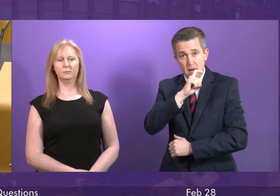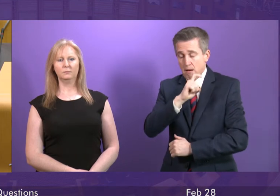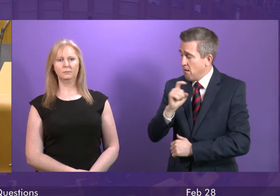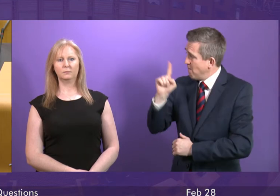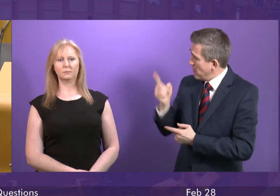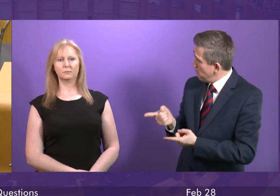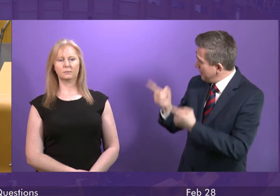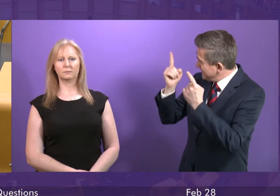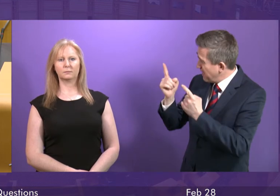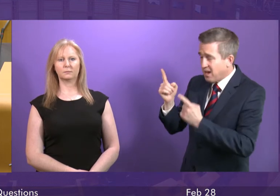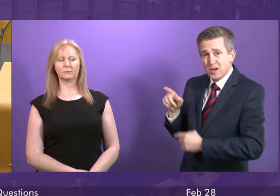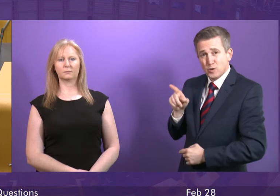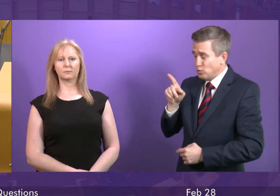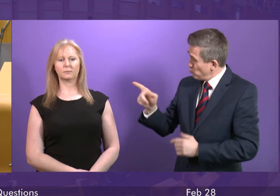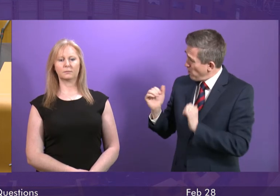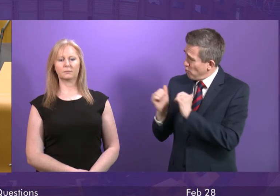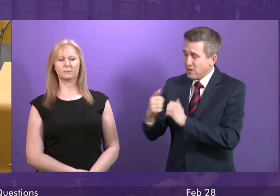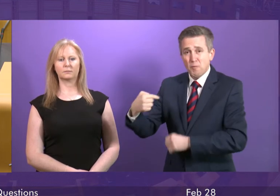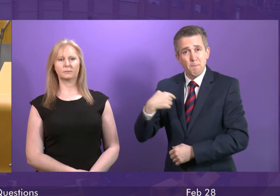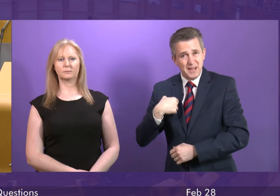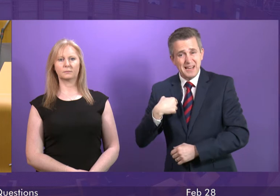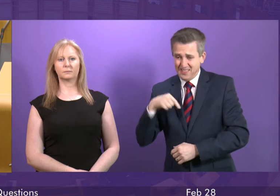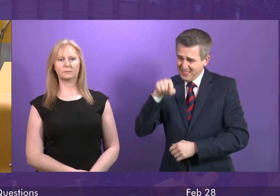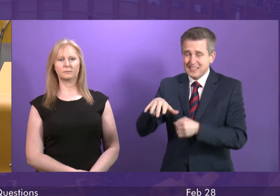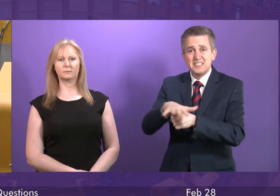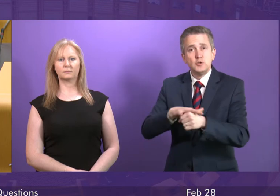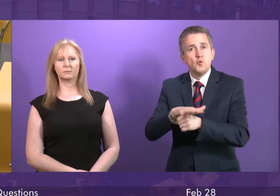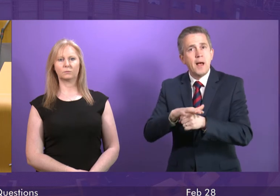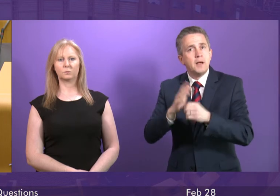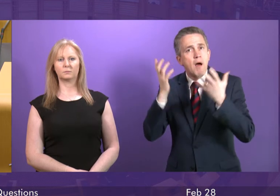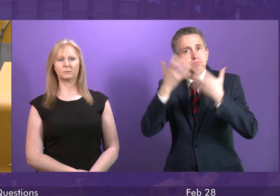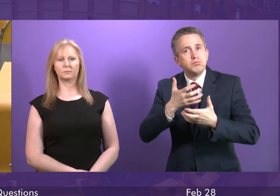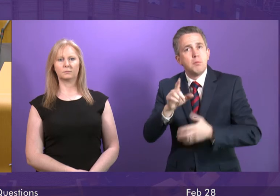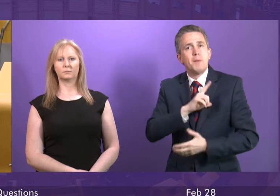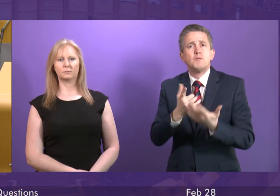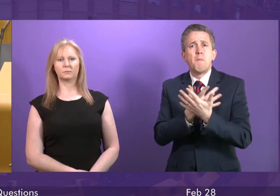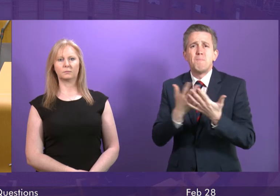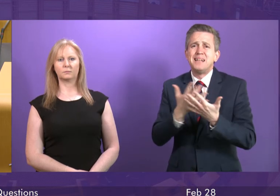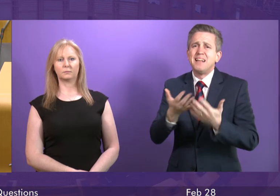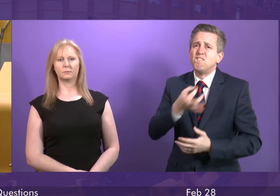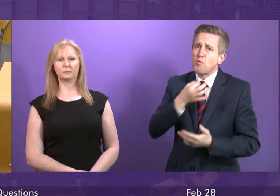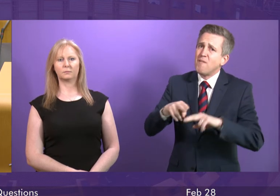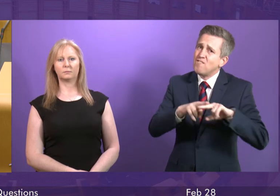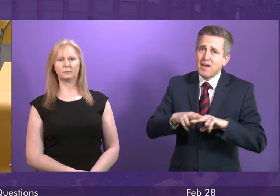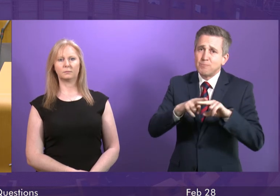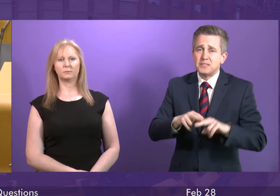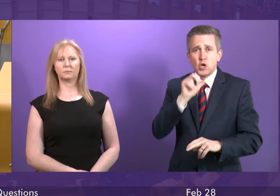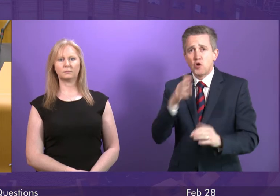that this case raises serious concerns that vulnerable families may be failing to access the support to which they are entitled?